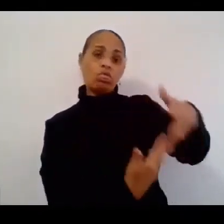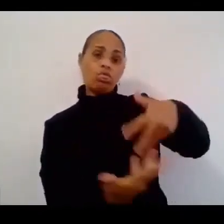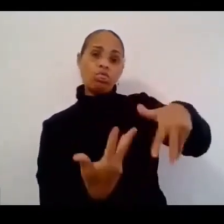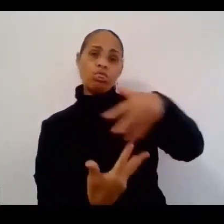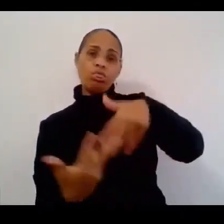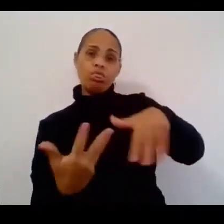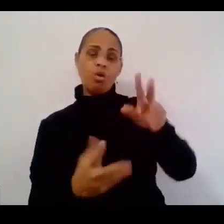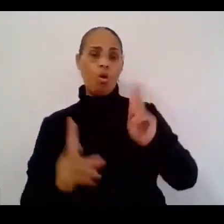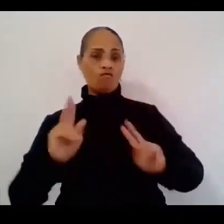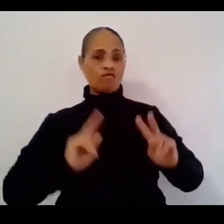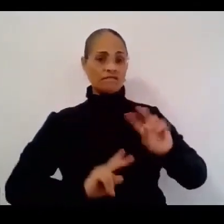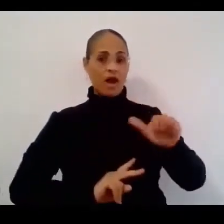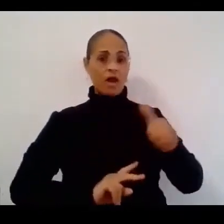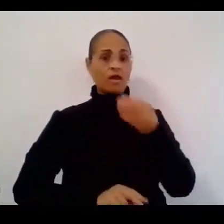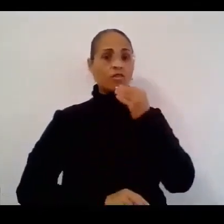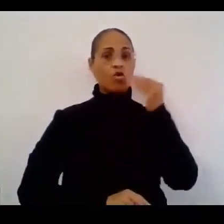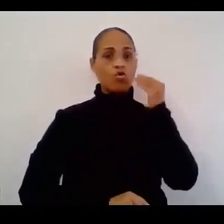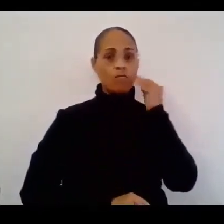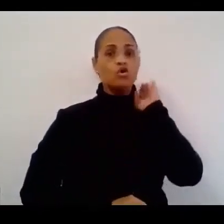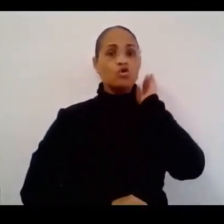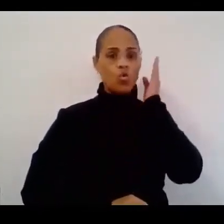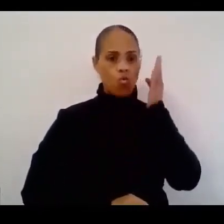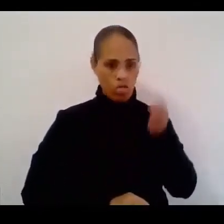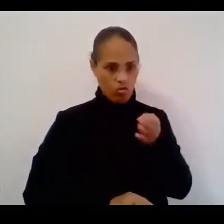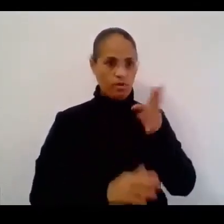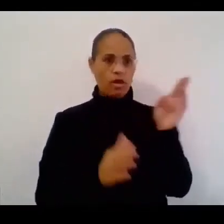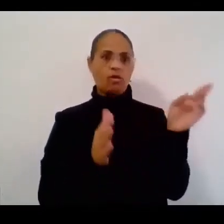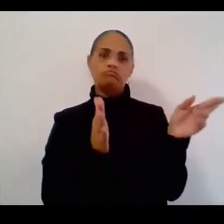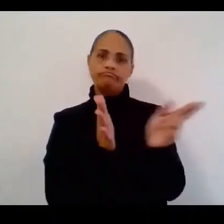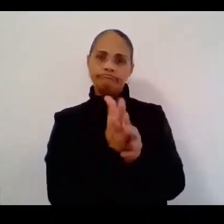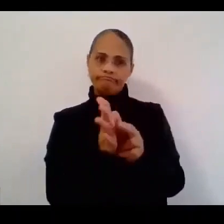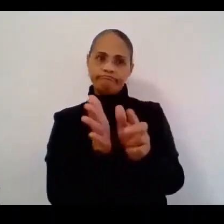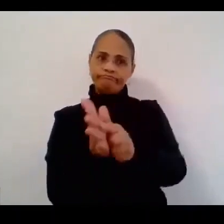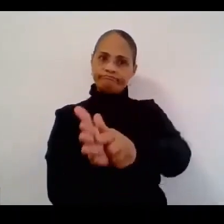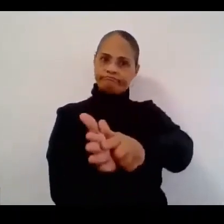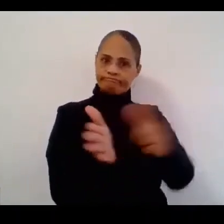another household, you will be violating the law that will come into place at 5 a.m. Households,